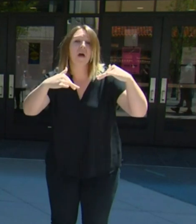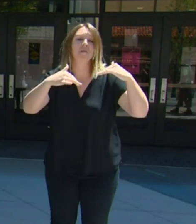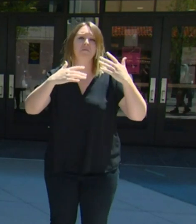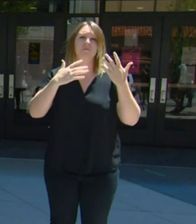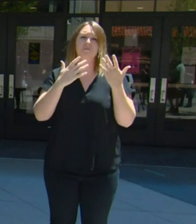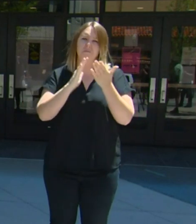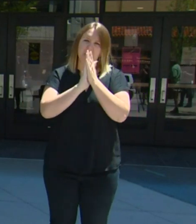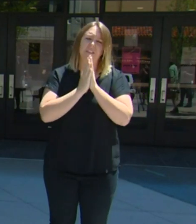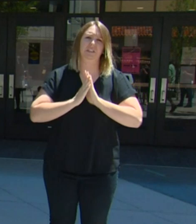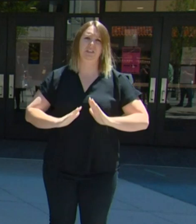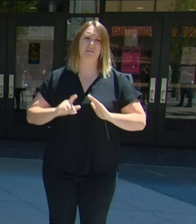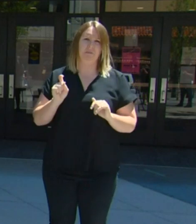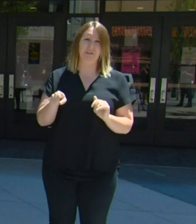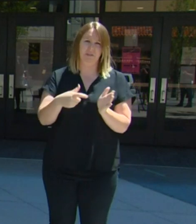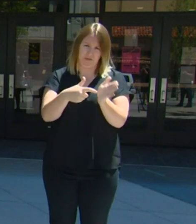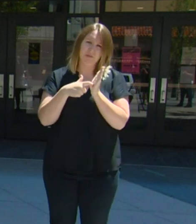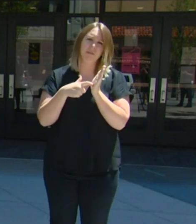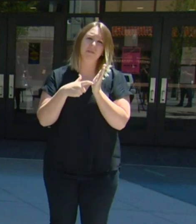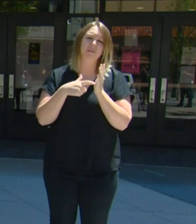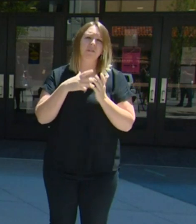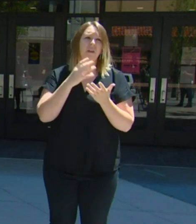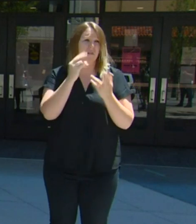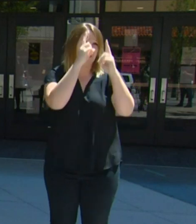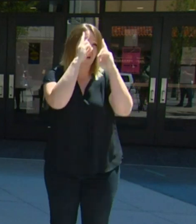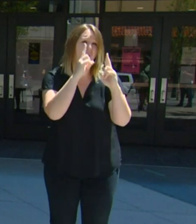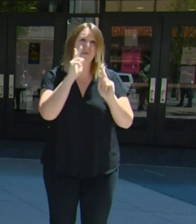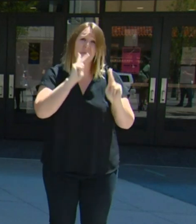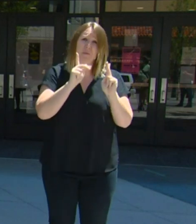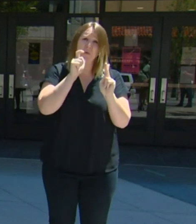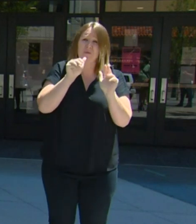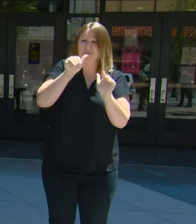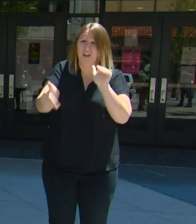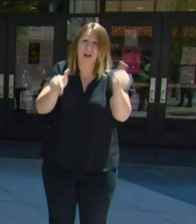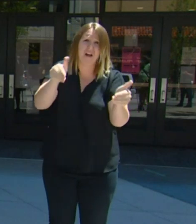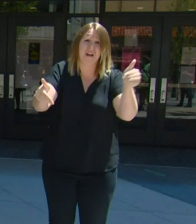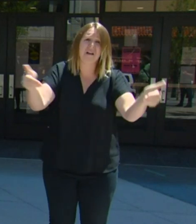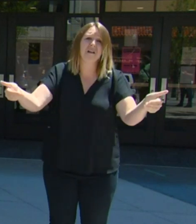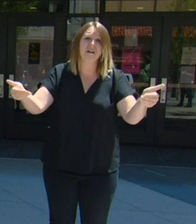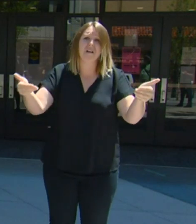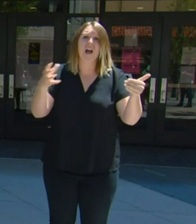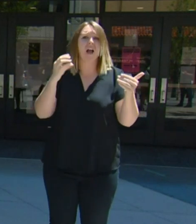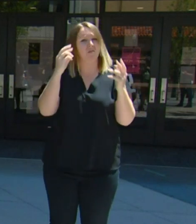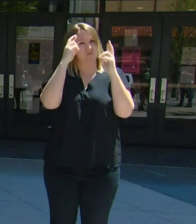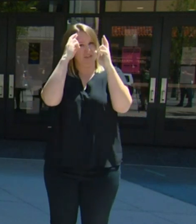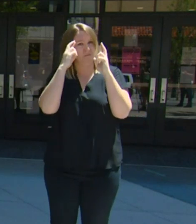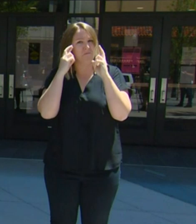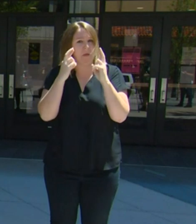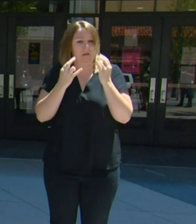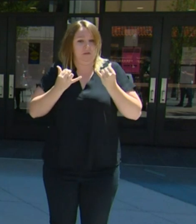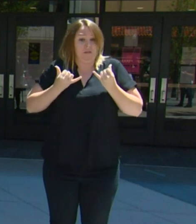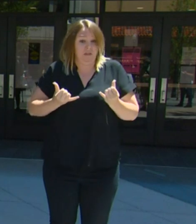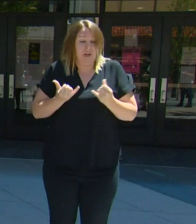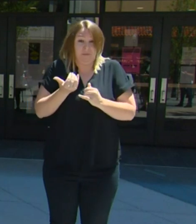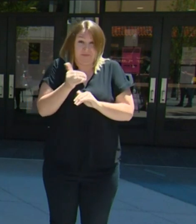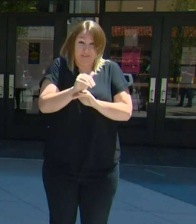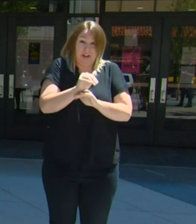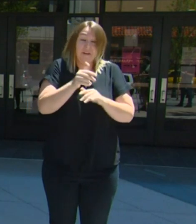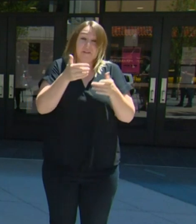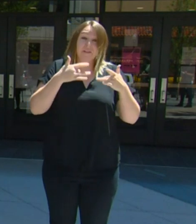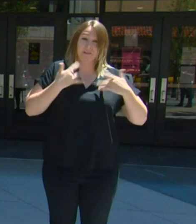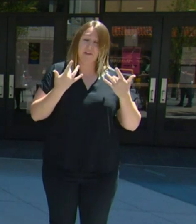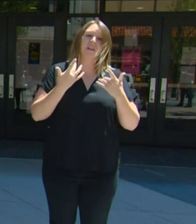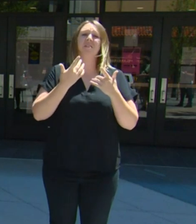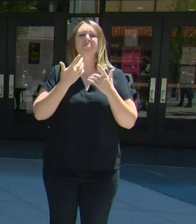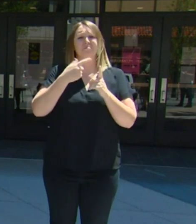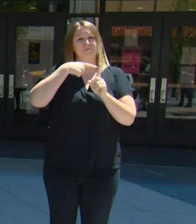whose lives are lost and to be respectful not only today but in the days to come as we have tough conversations as we community